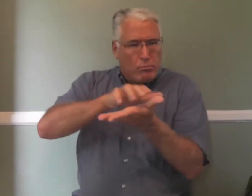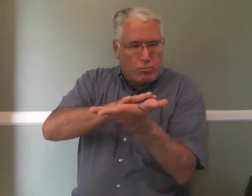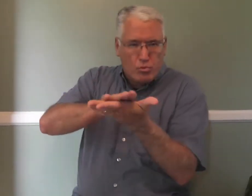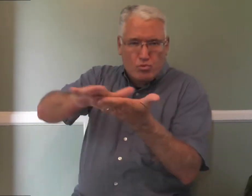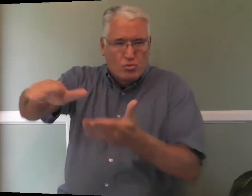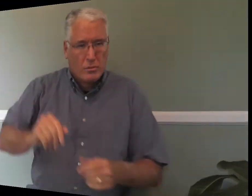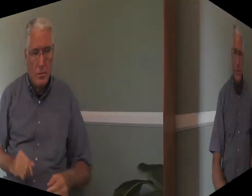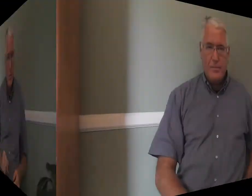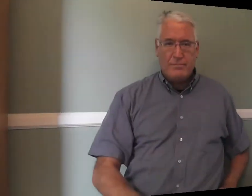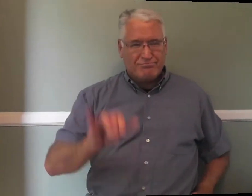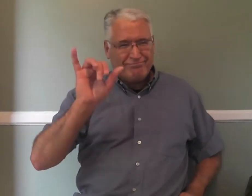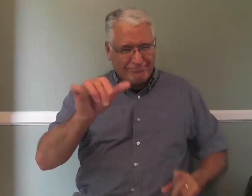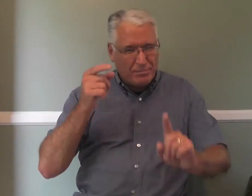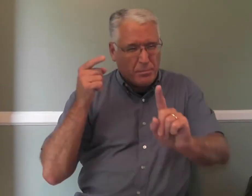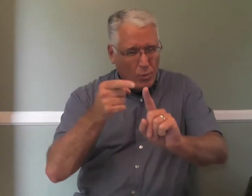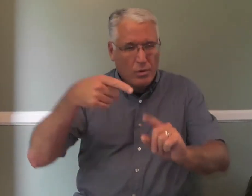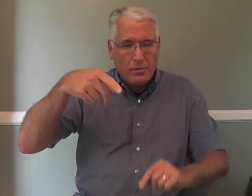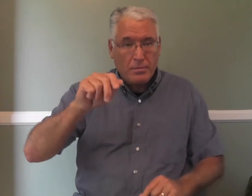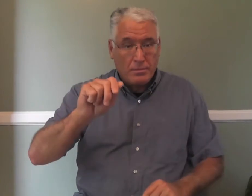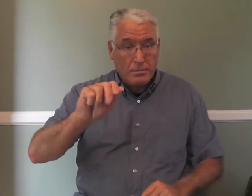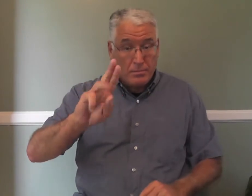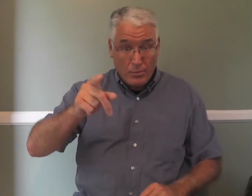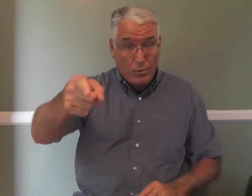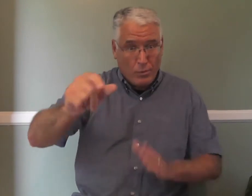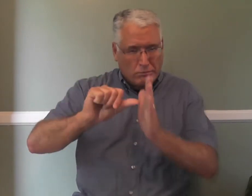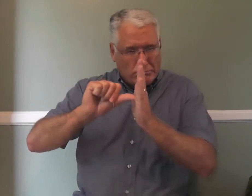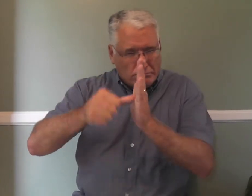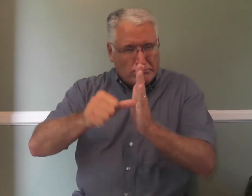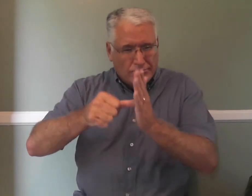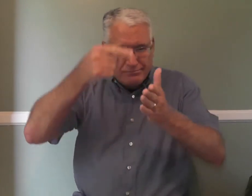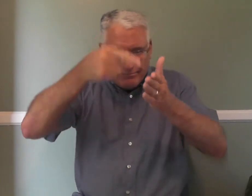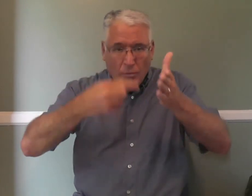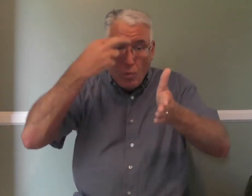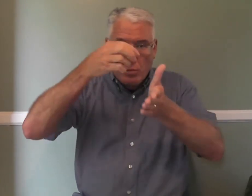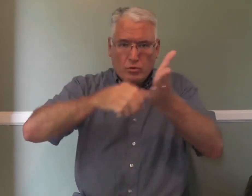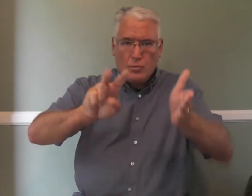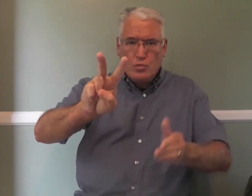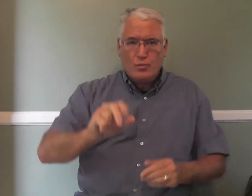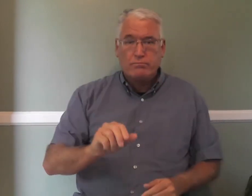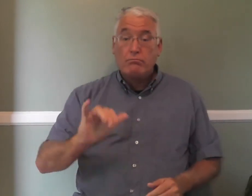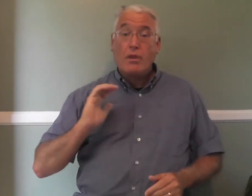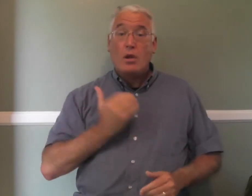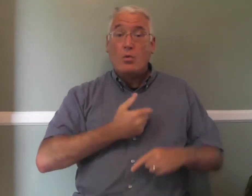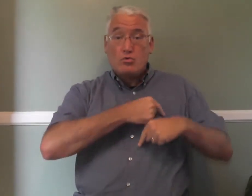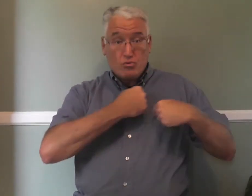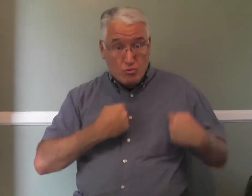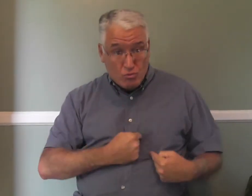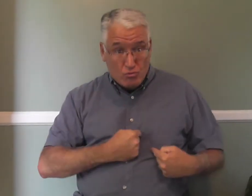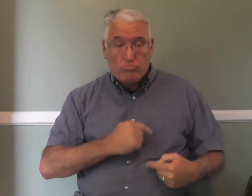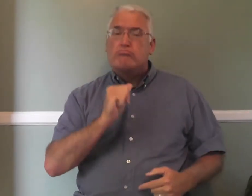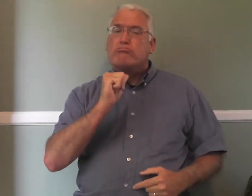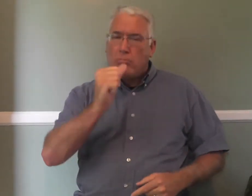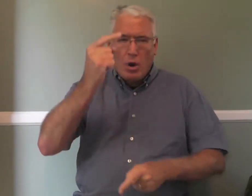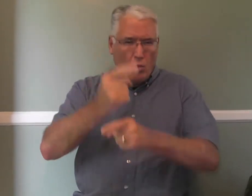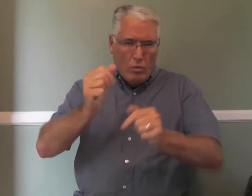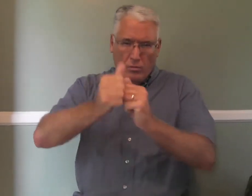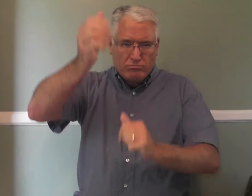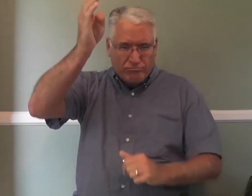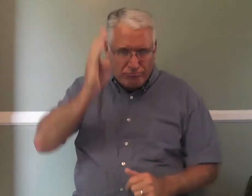are not pure. That's the point that Paul is emphasizing in Romans chapter 2. Our hearts are